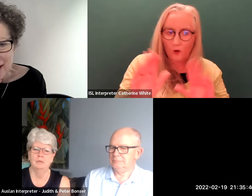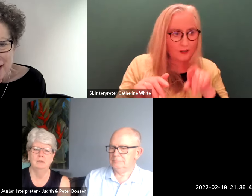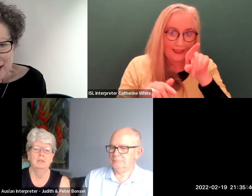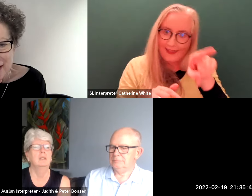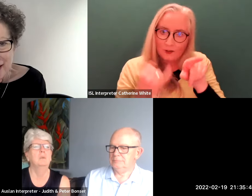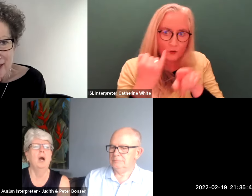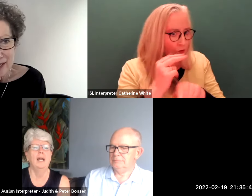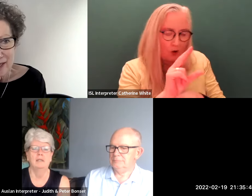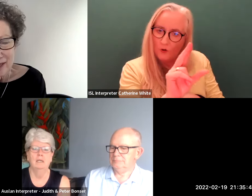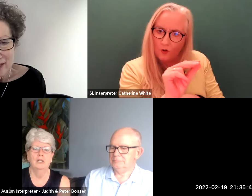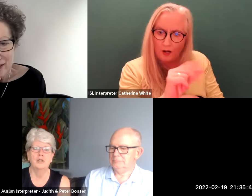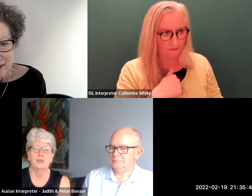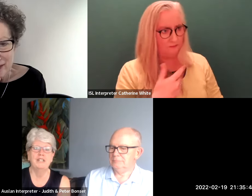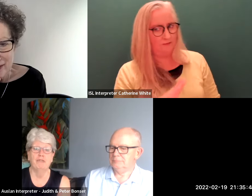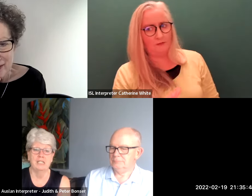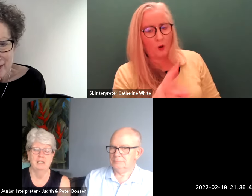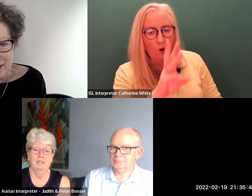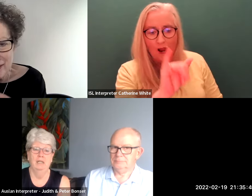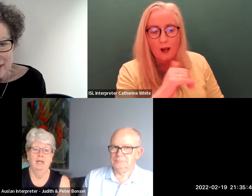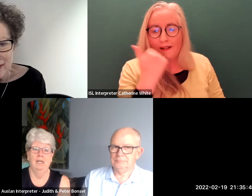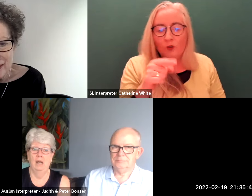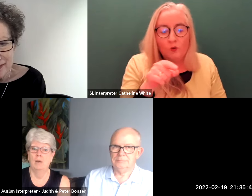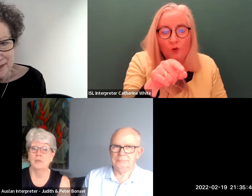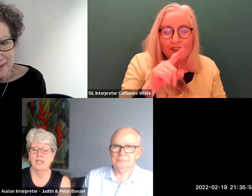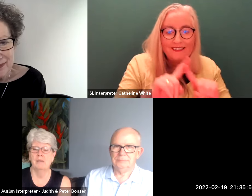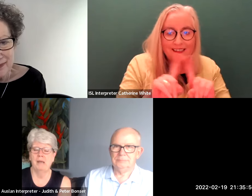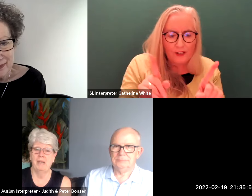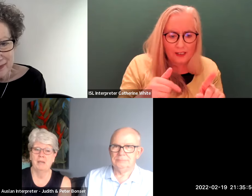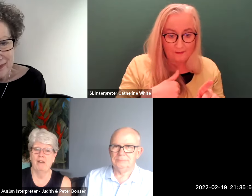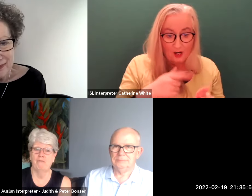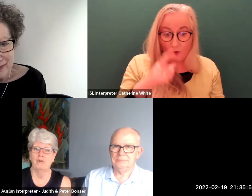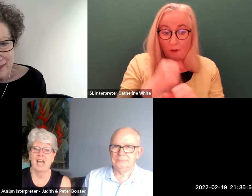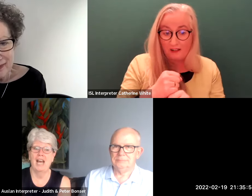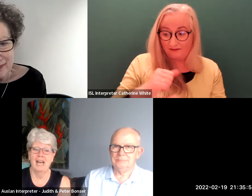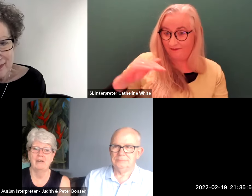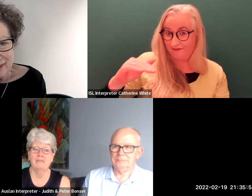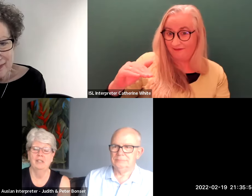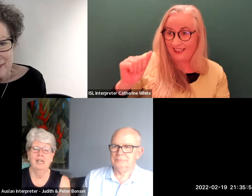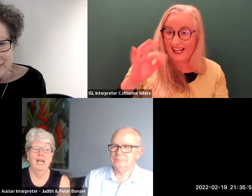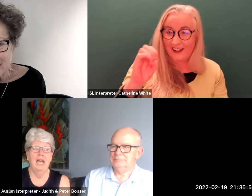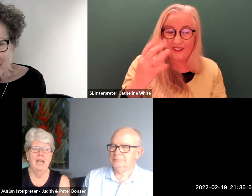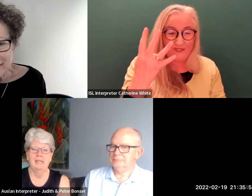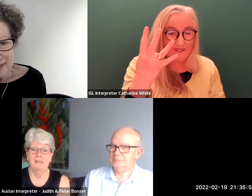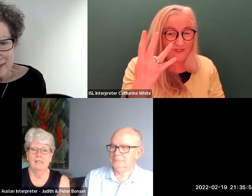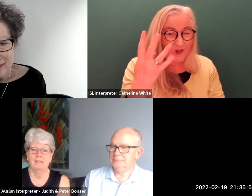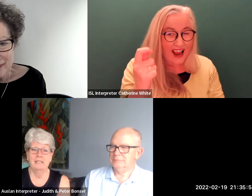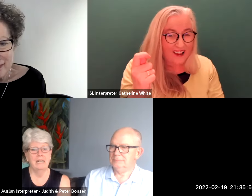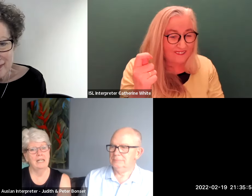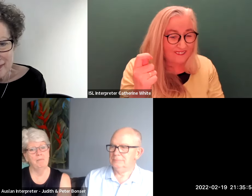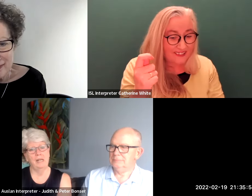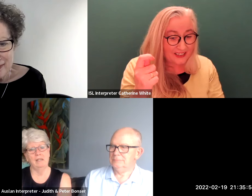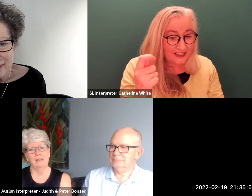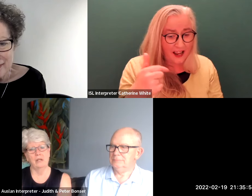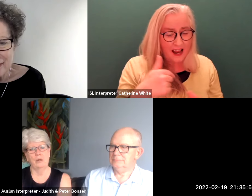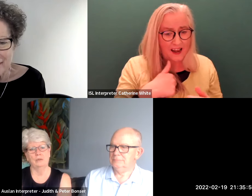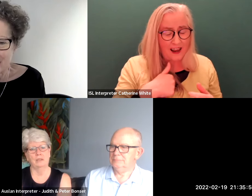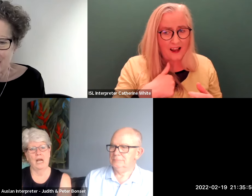school why because you're different now i'm talking about being about four and a half and suddenly